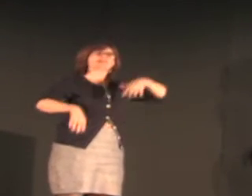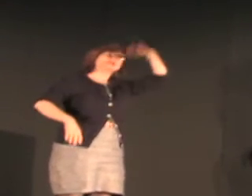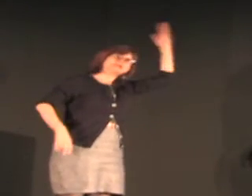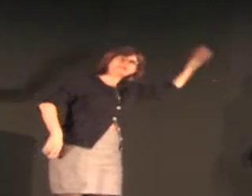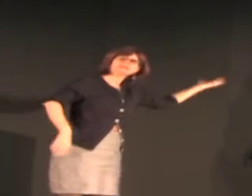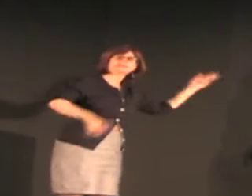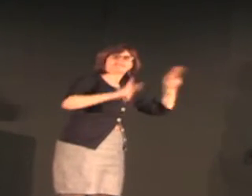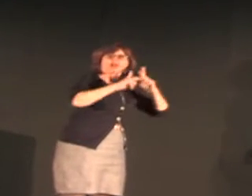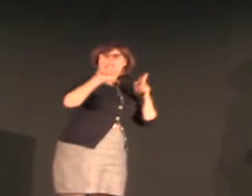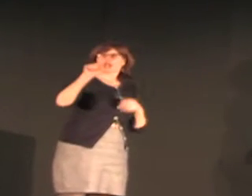signing.